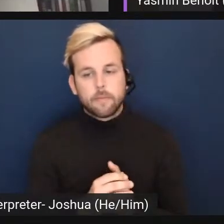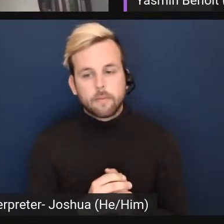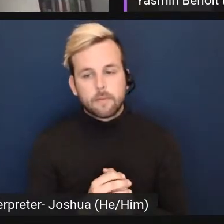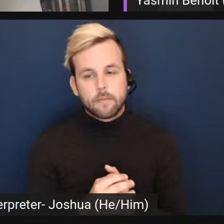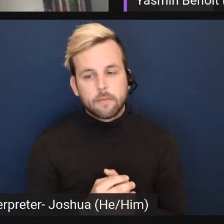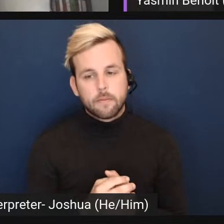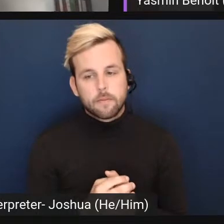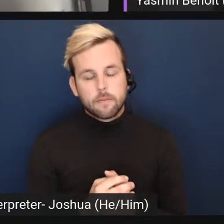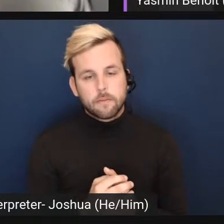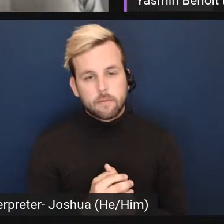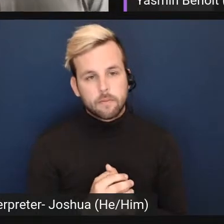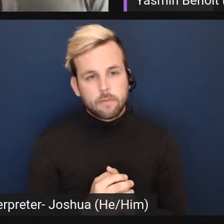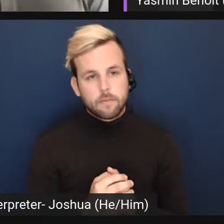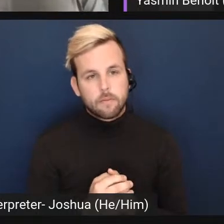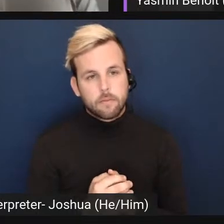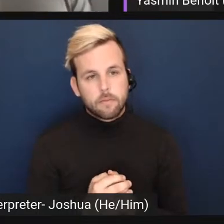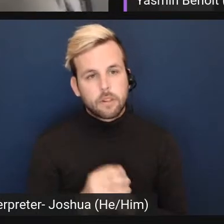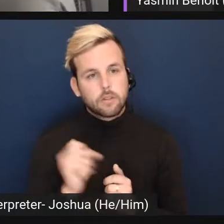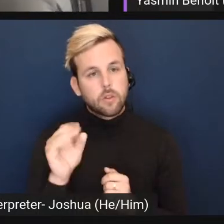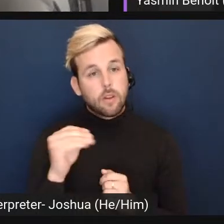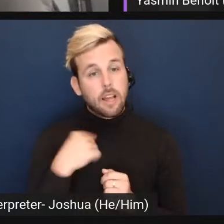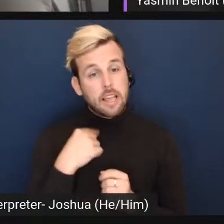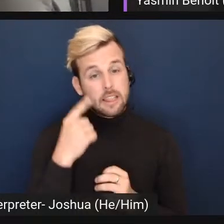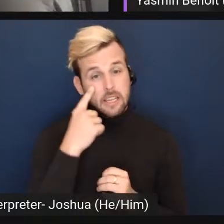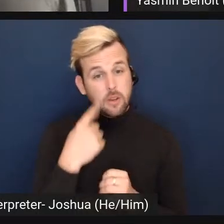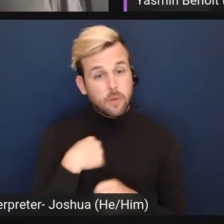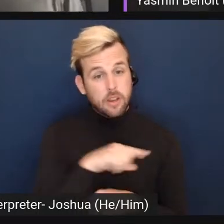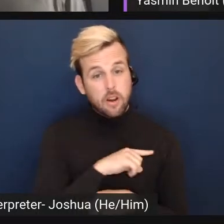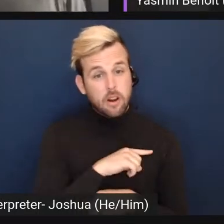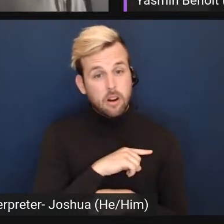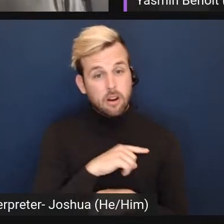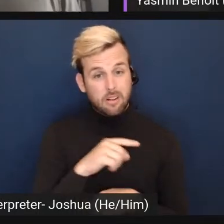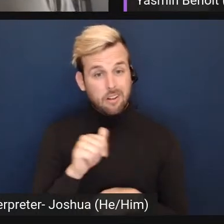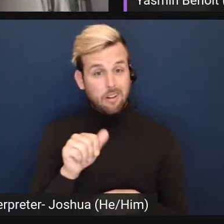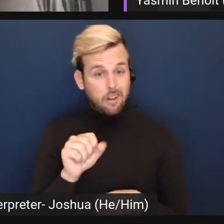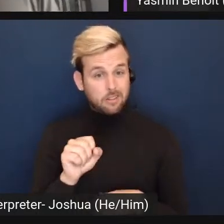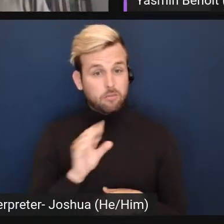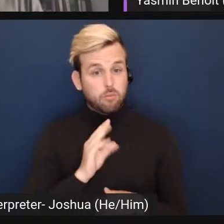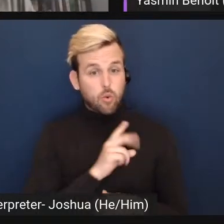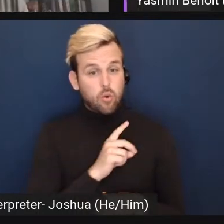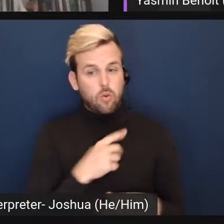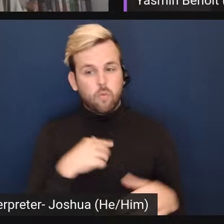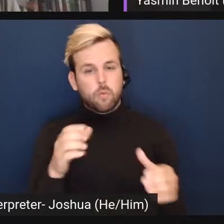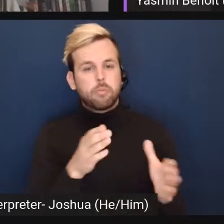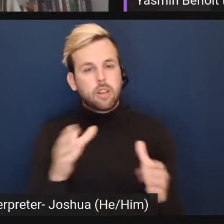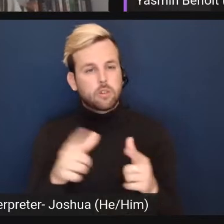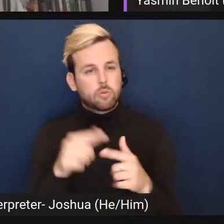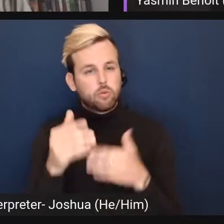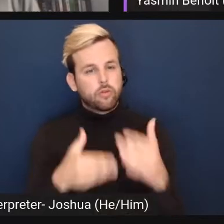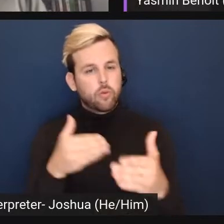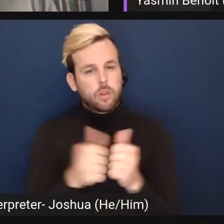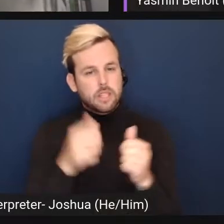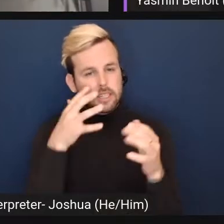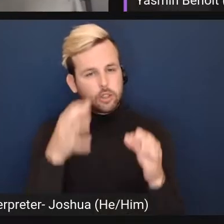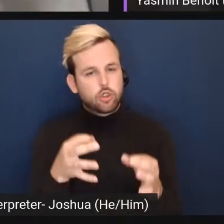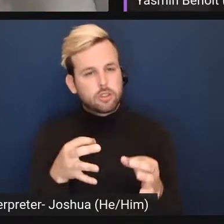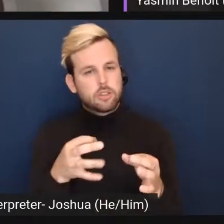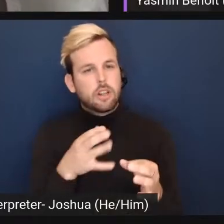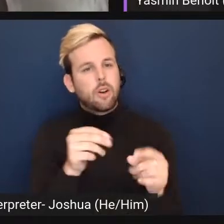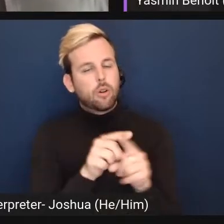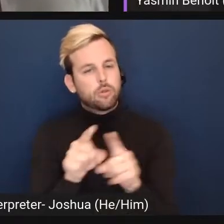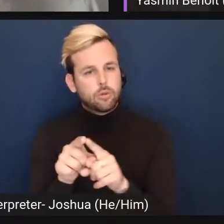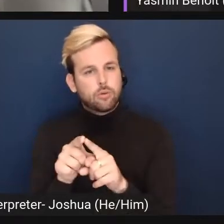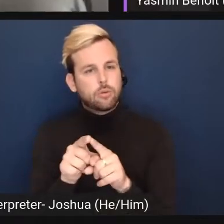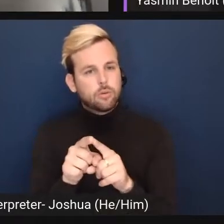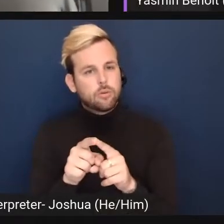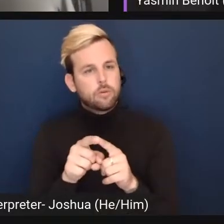uh, and so I think we are as a board planning to move forward with our decision and also taking